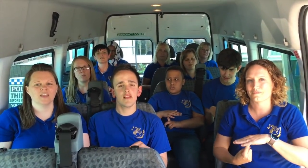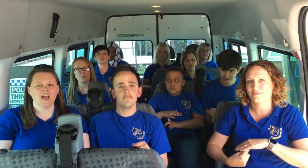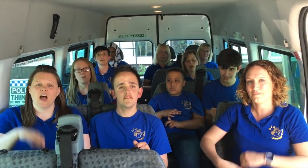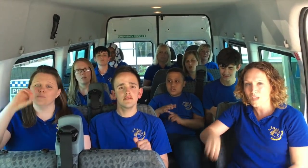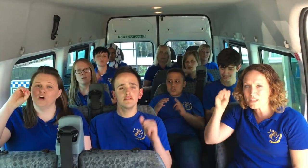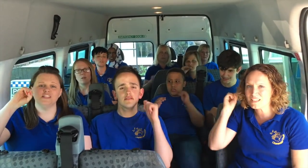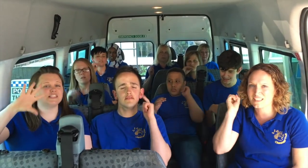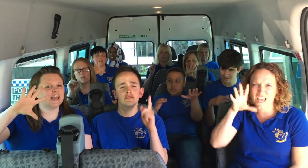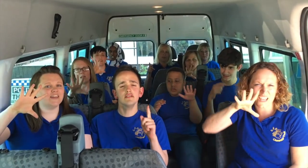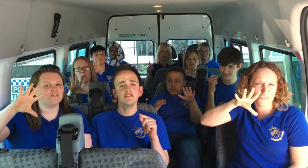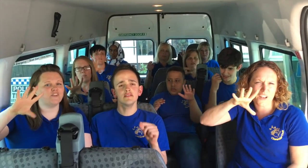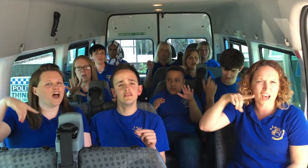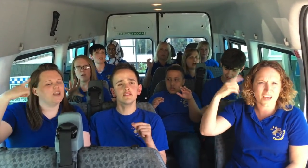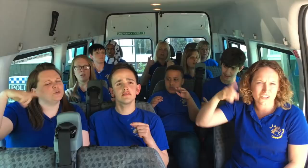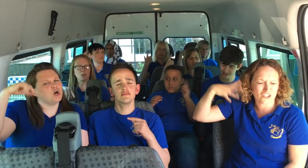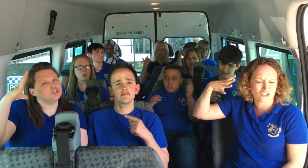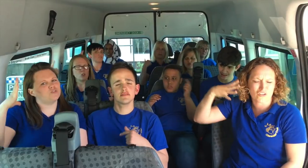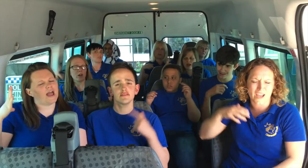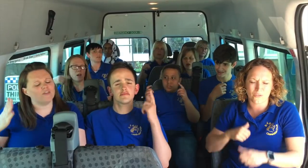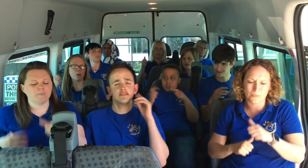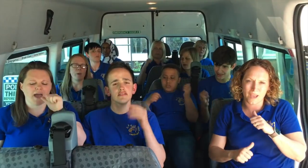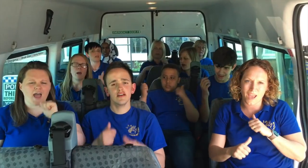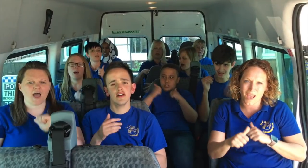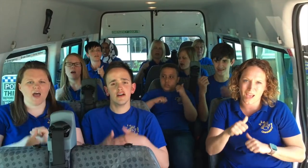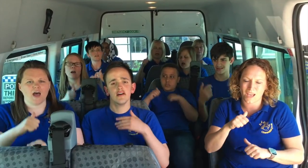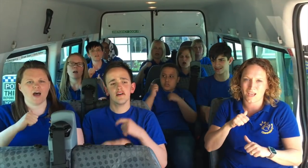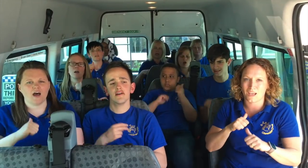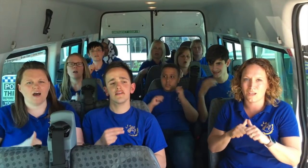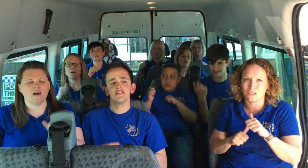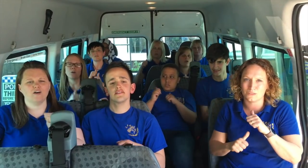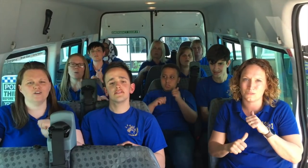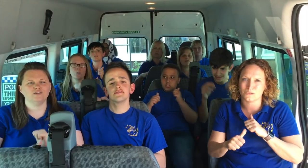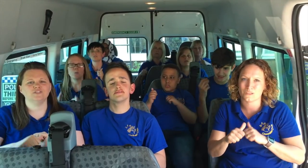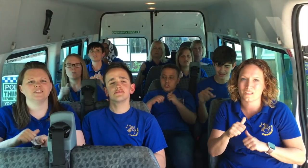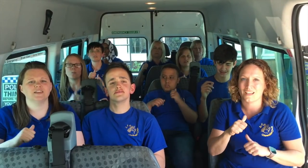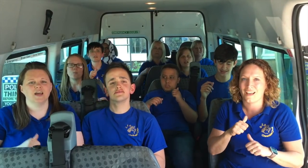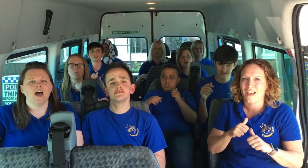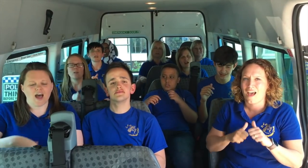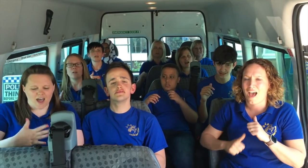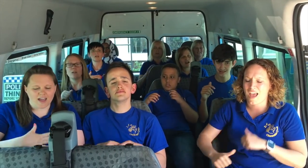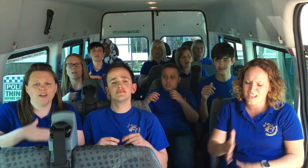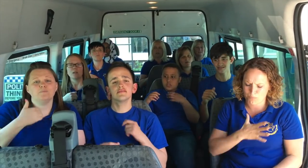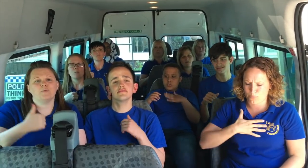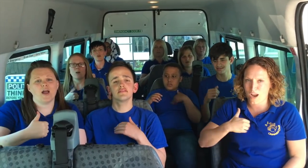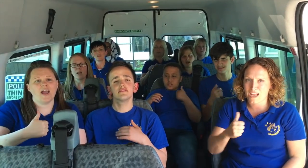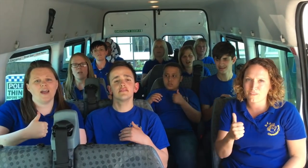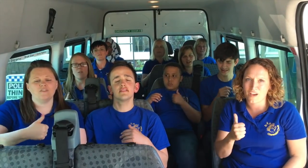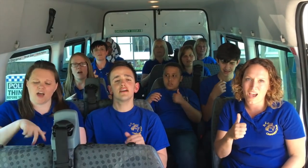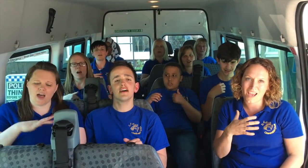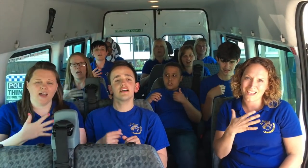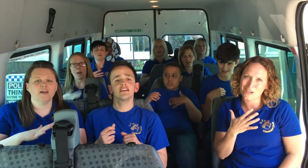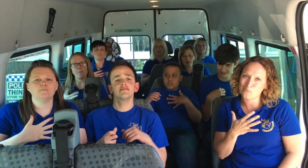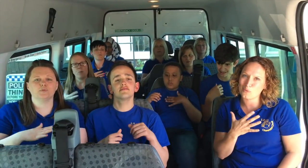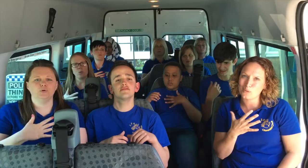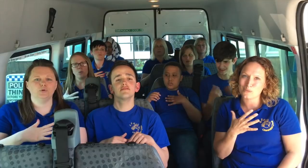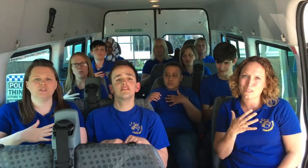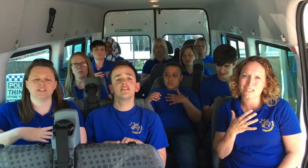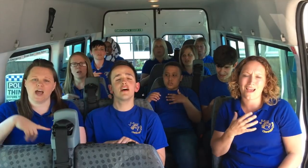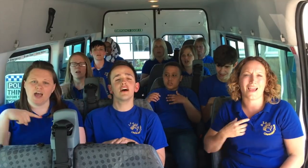I'm gonna send a blood, gonna drown a man I am brave, I am bruised I